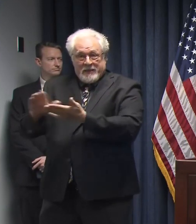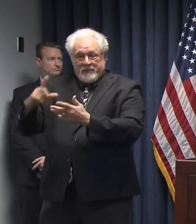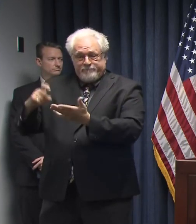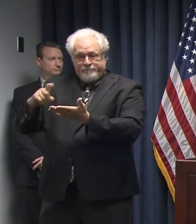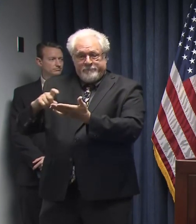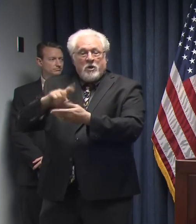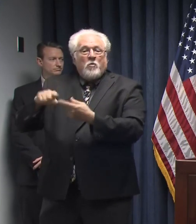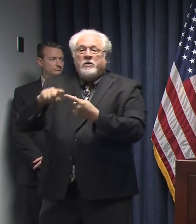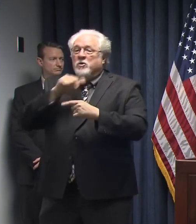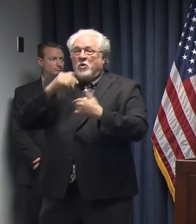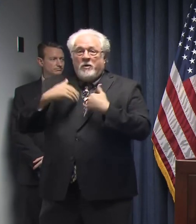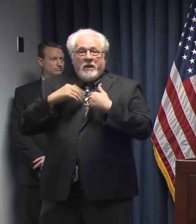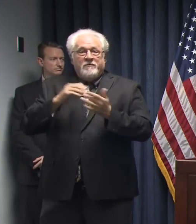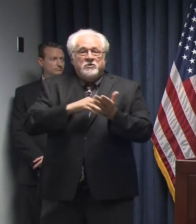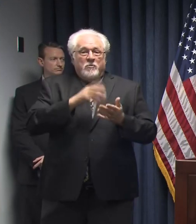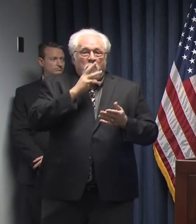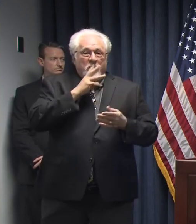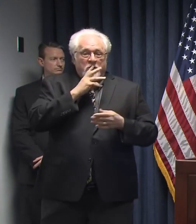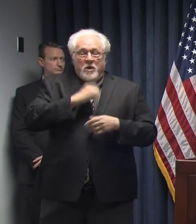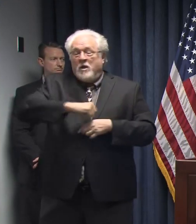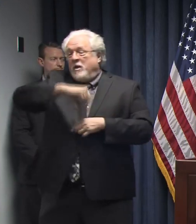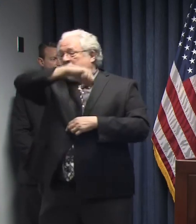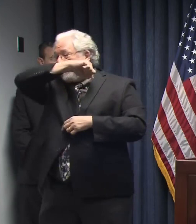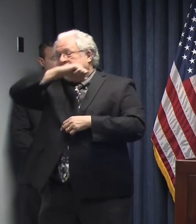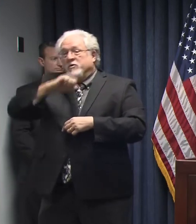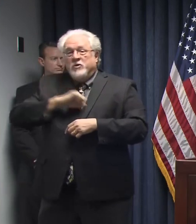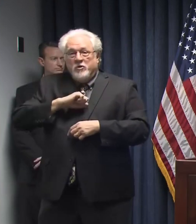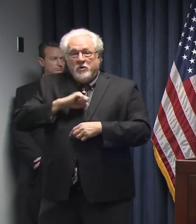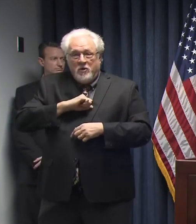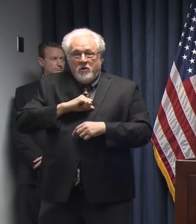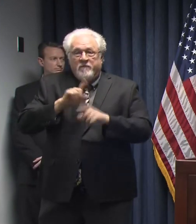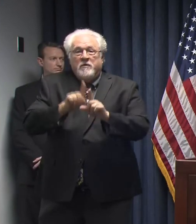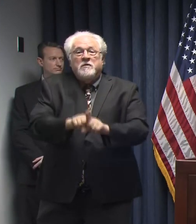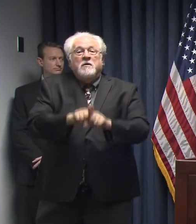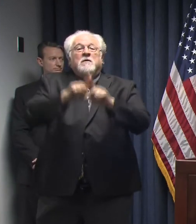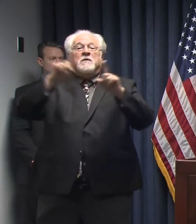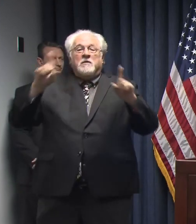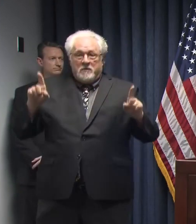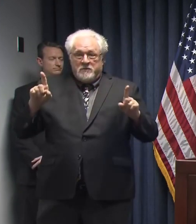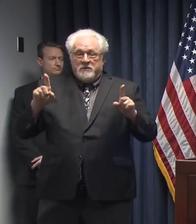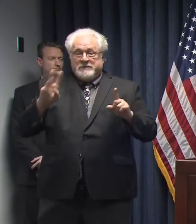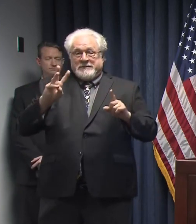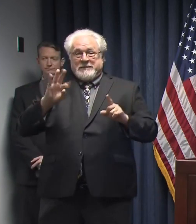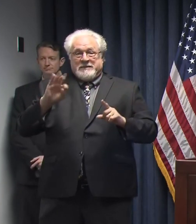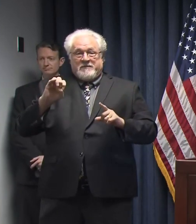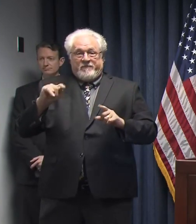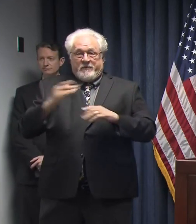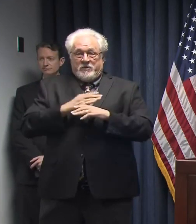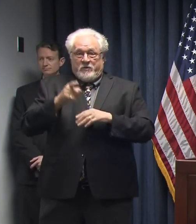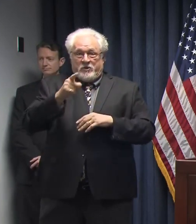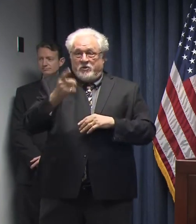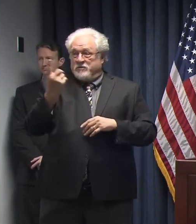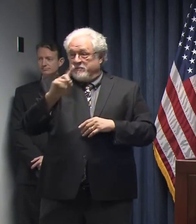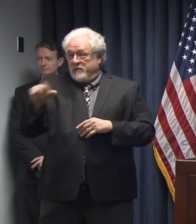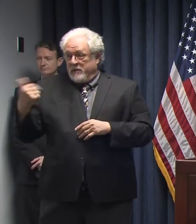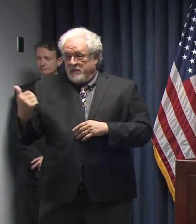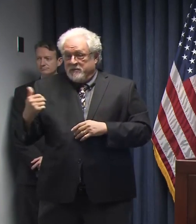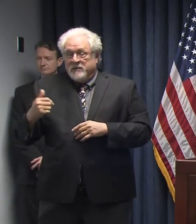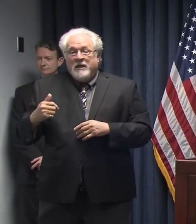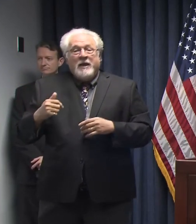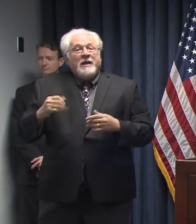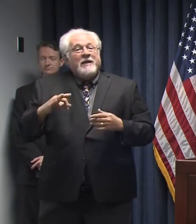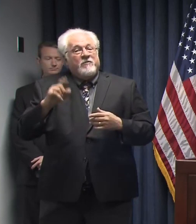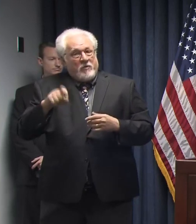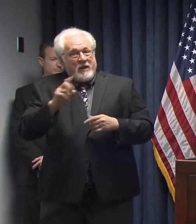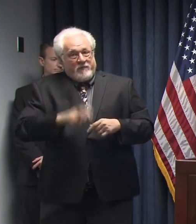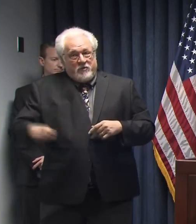access to soap and water. Cover your cough. Practice social distancing of at least six feet between you and someone else if you have